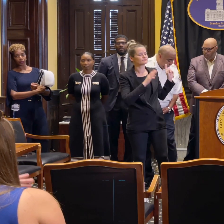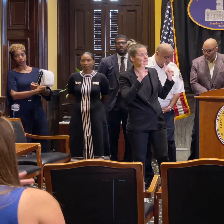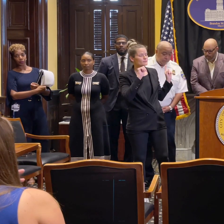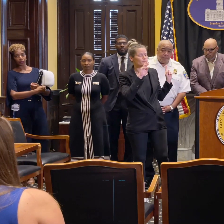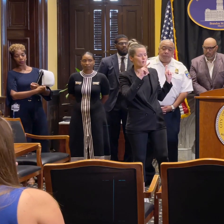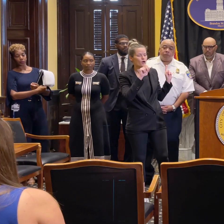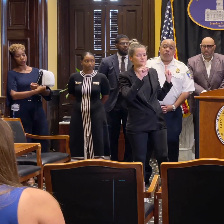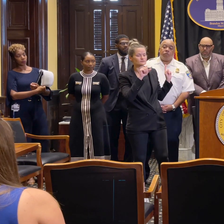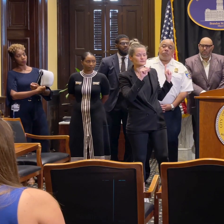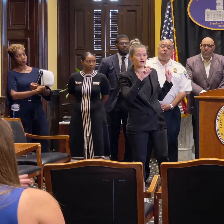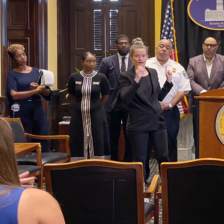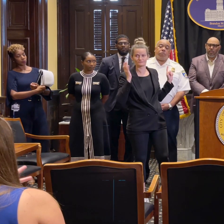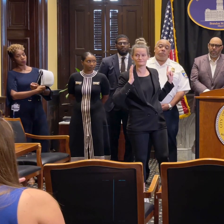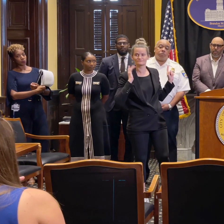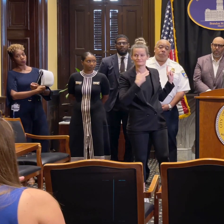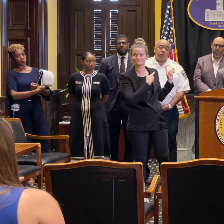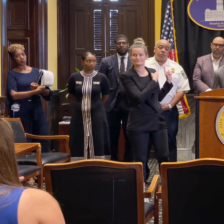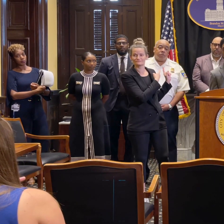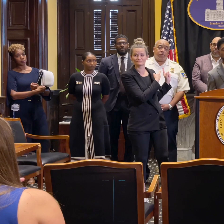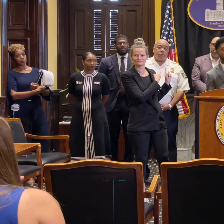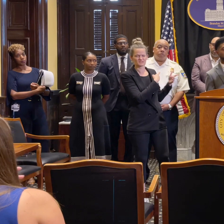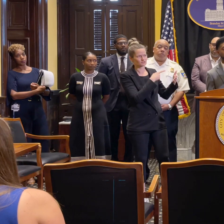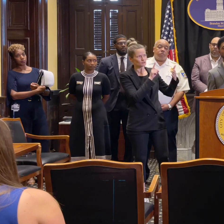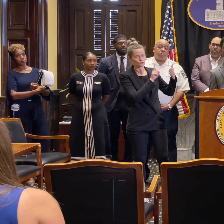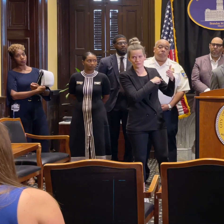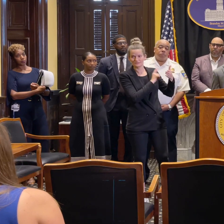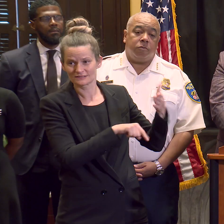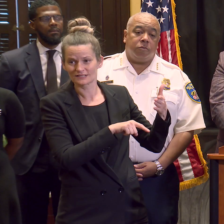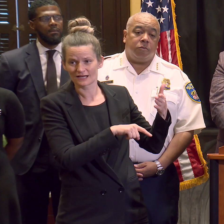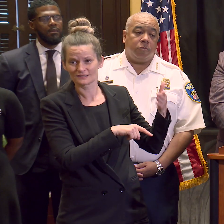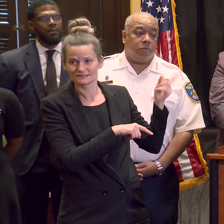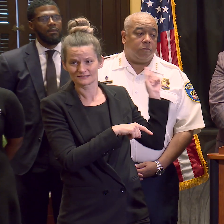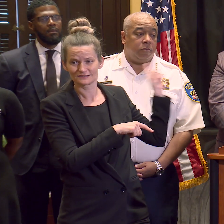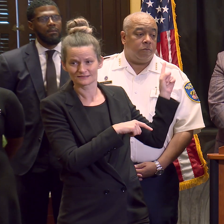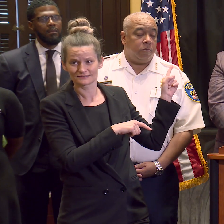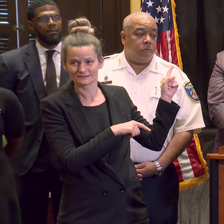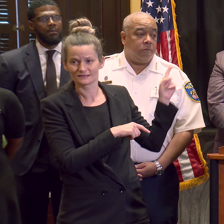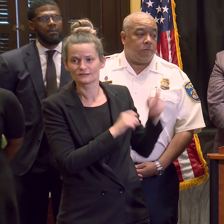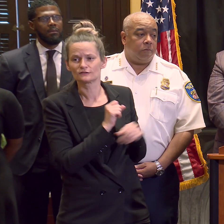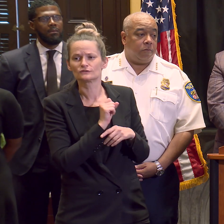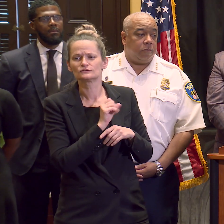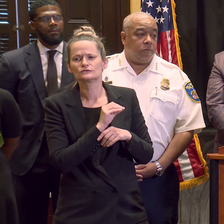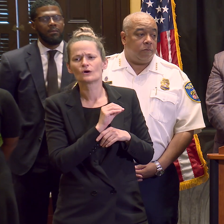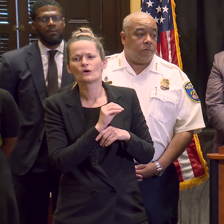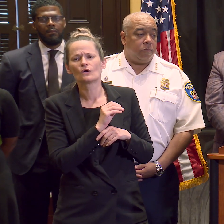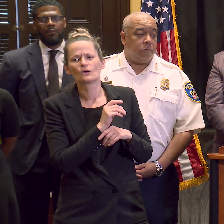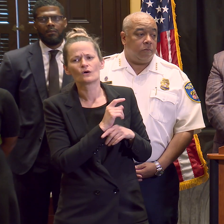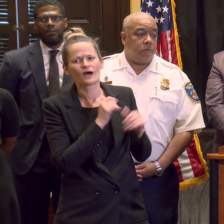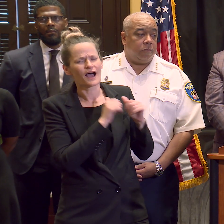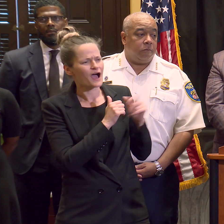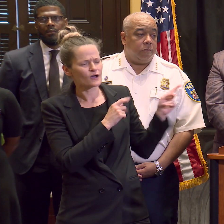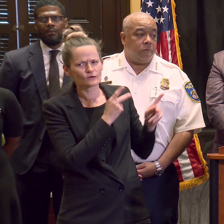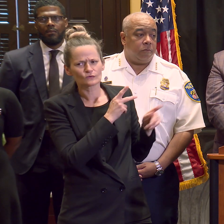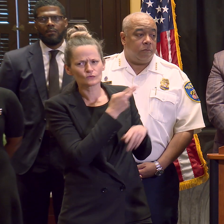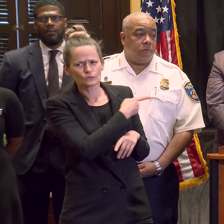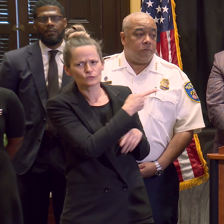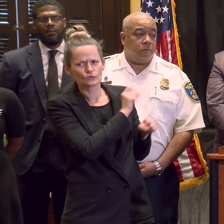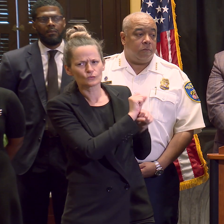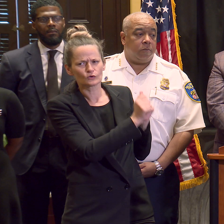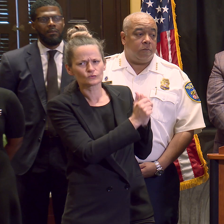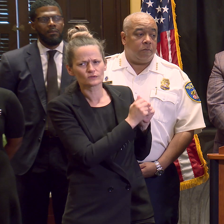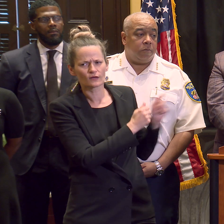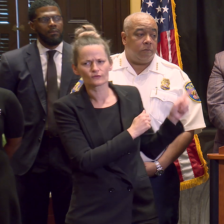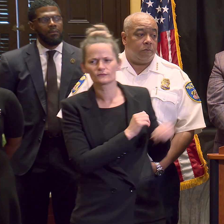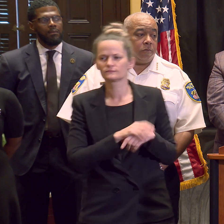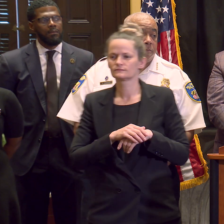any concerns as you are attempting to move forward while implementing that to the city? No. And I think, Emily, I think that Tony's been